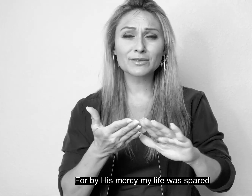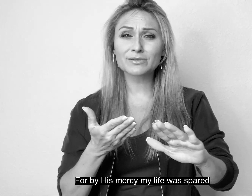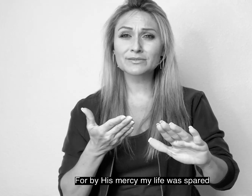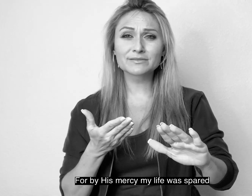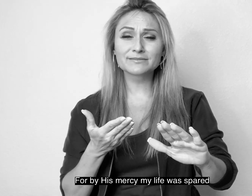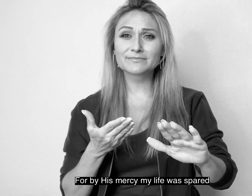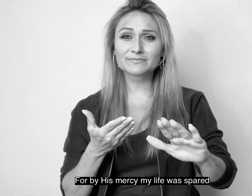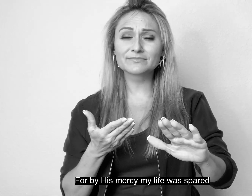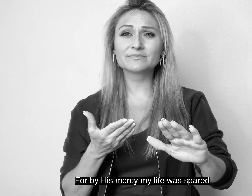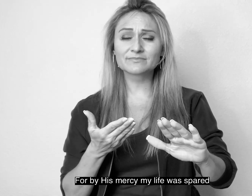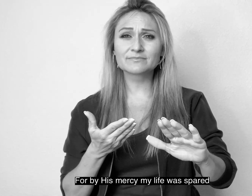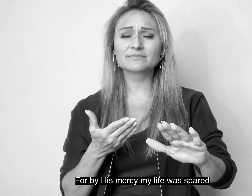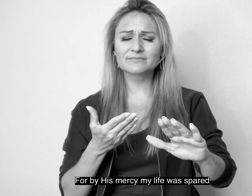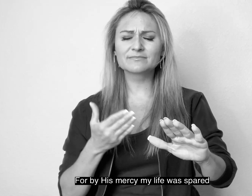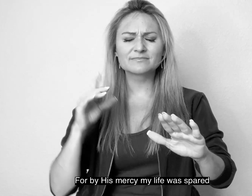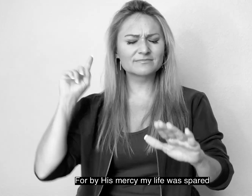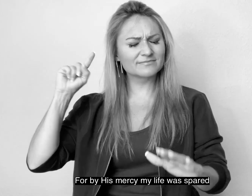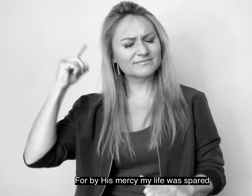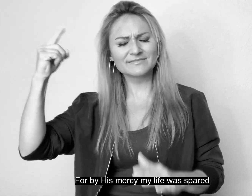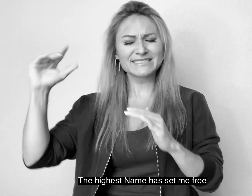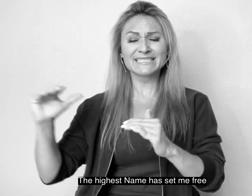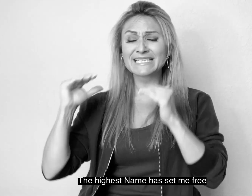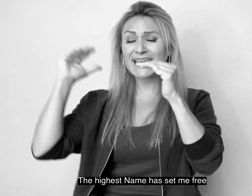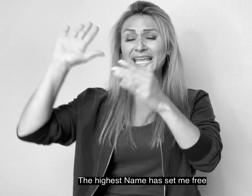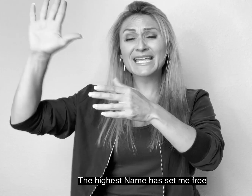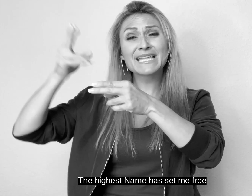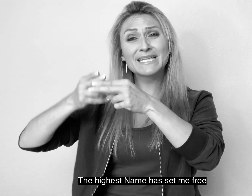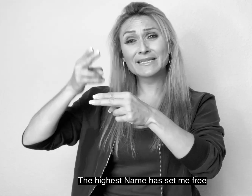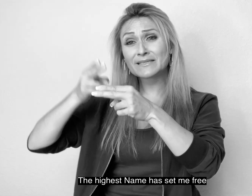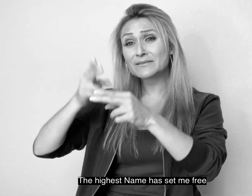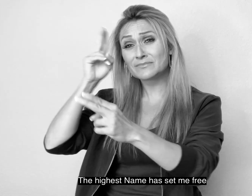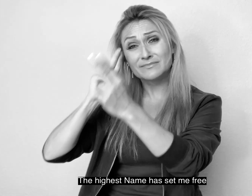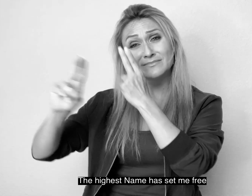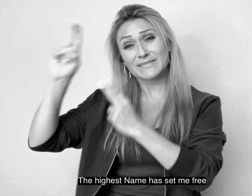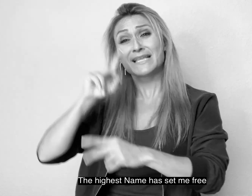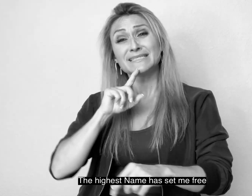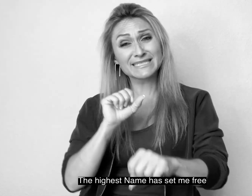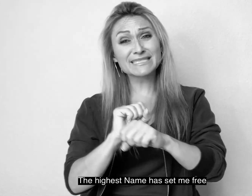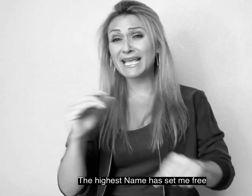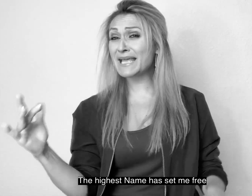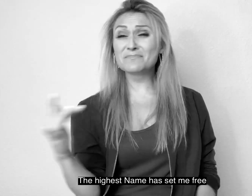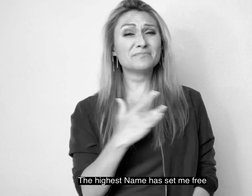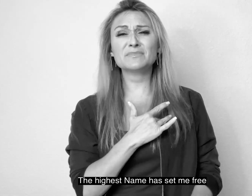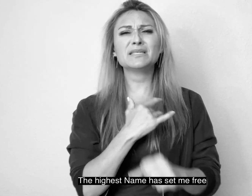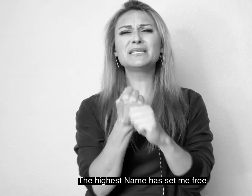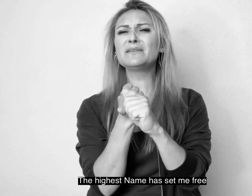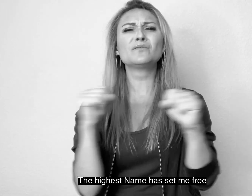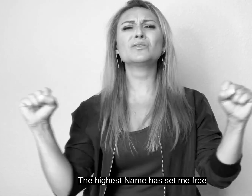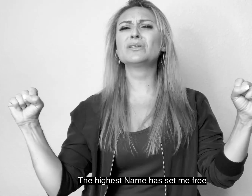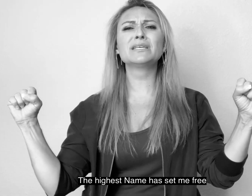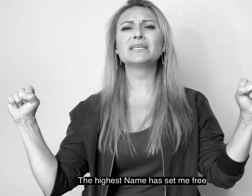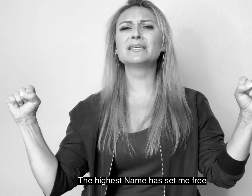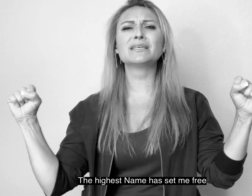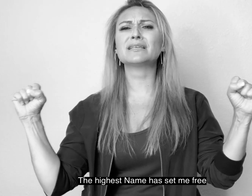spent The higher's name has set me free